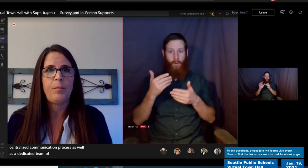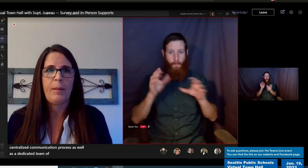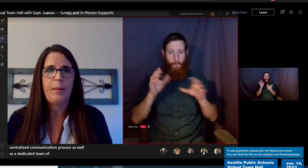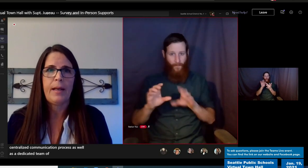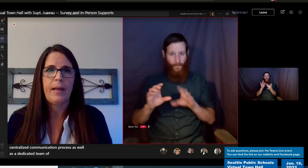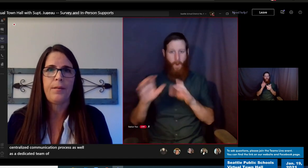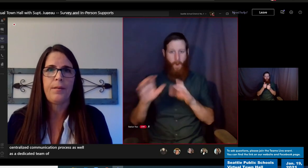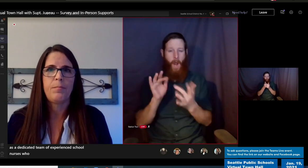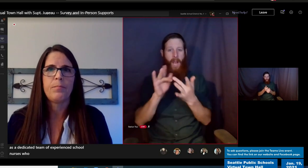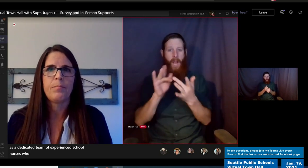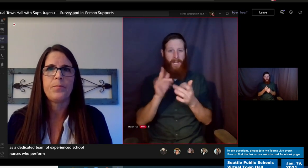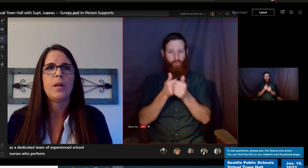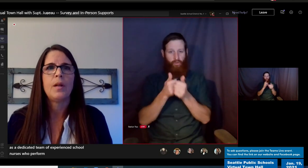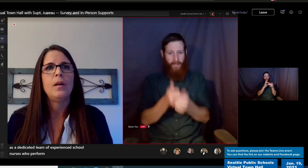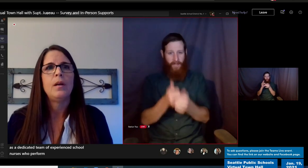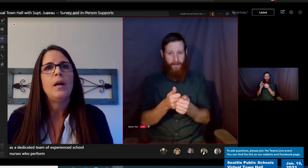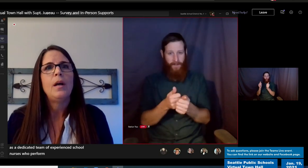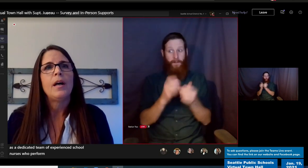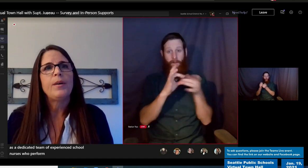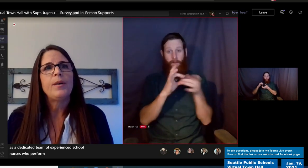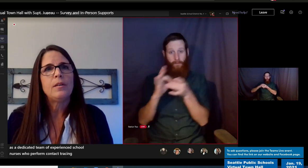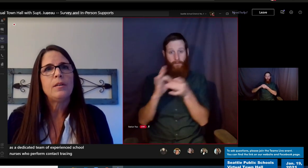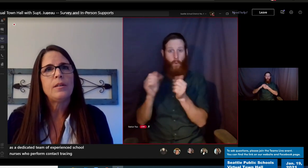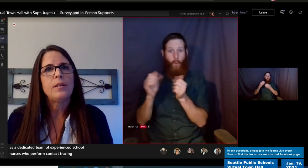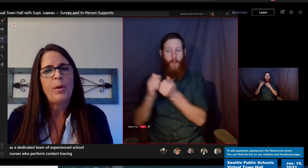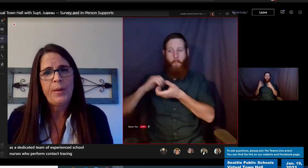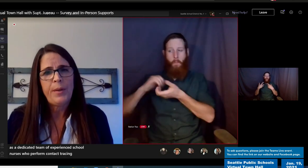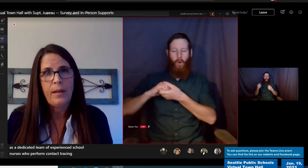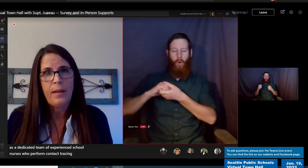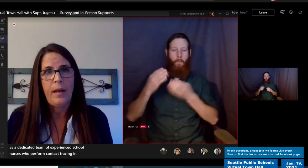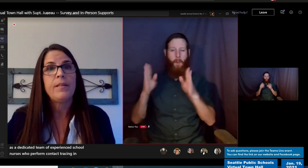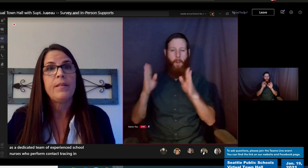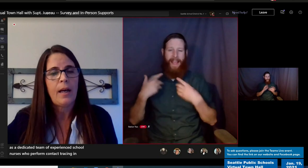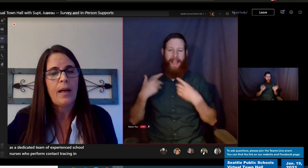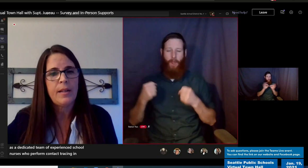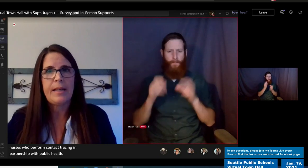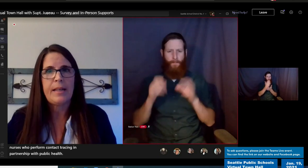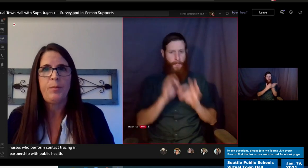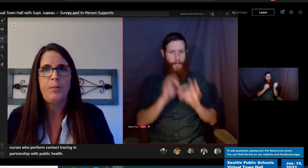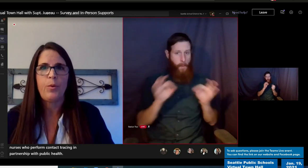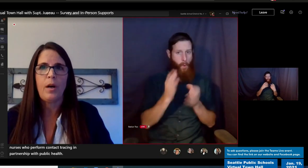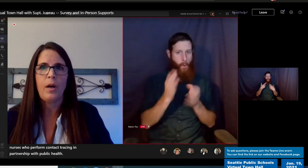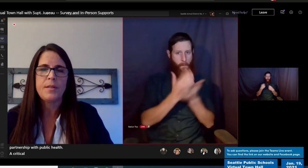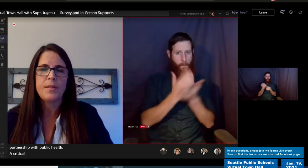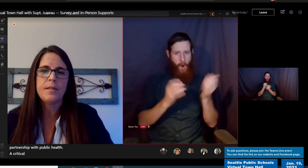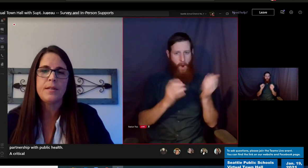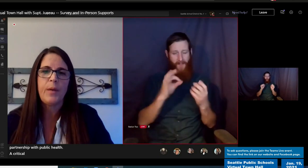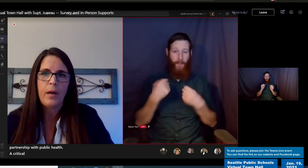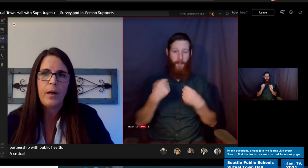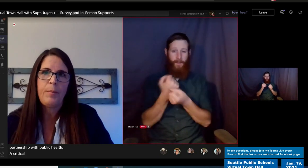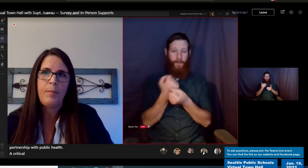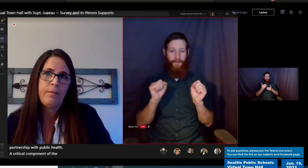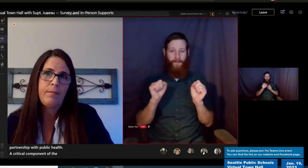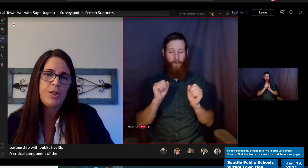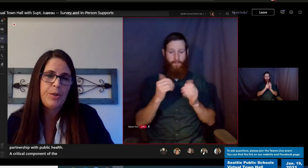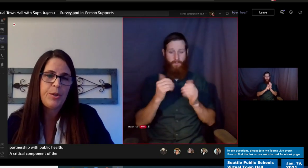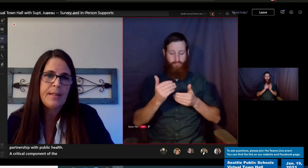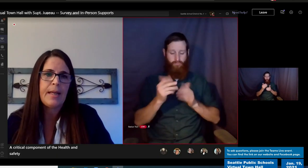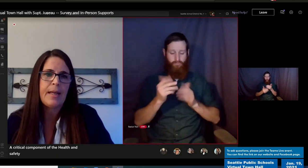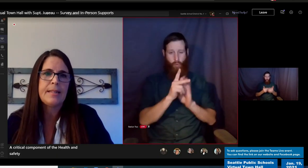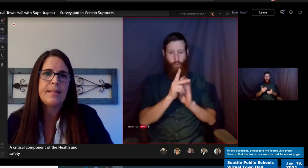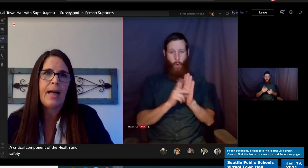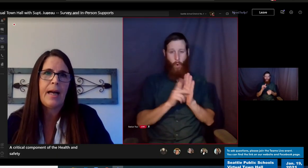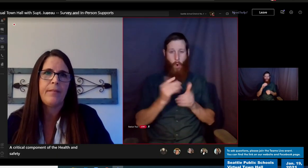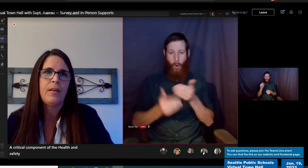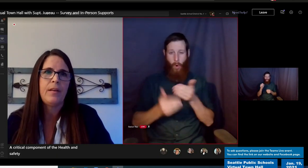public health. A critical component of the health and safety protocols is the requirement for students and